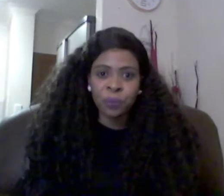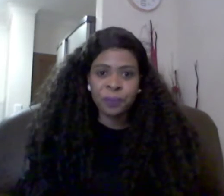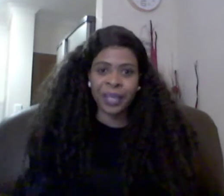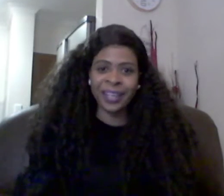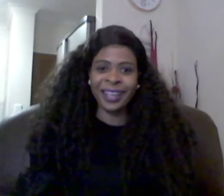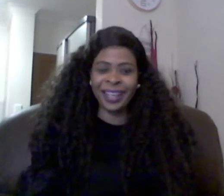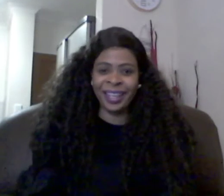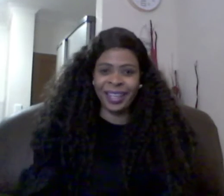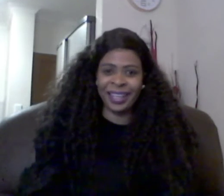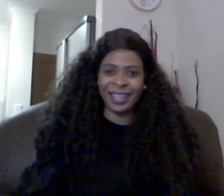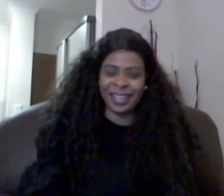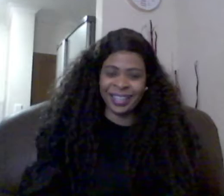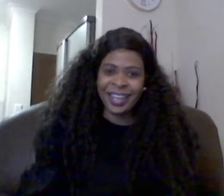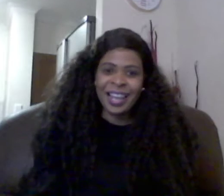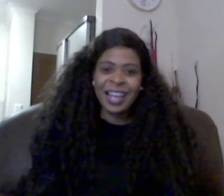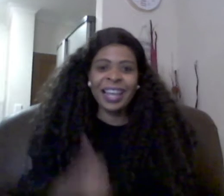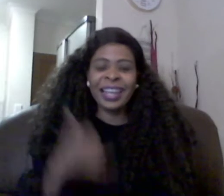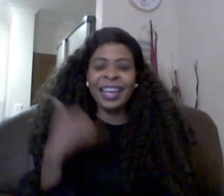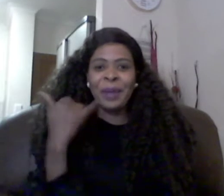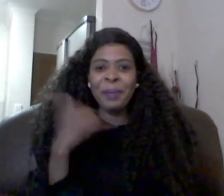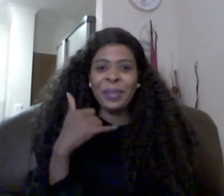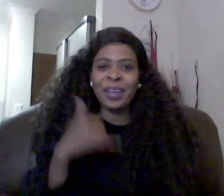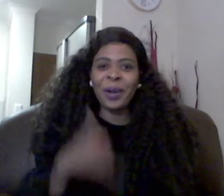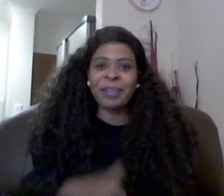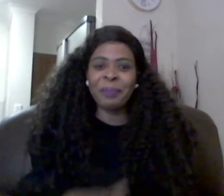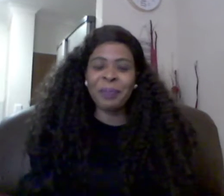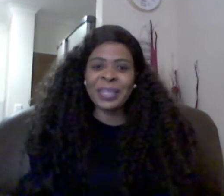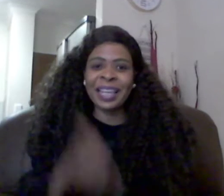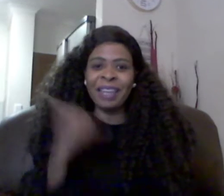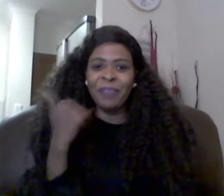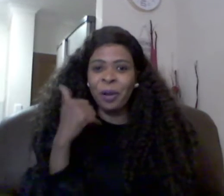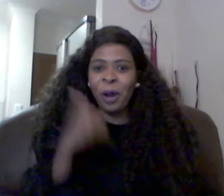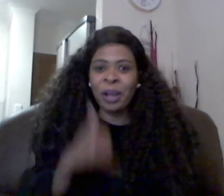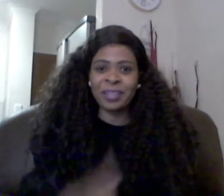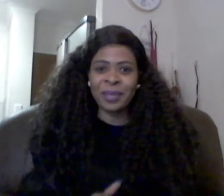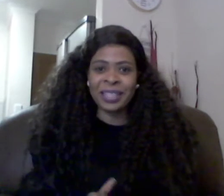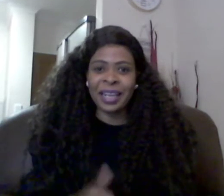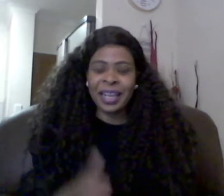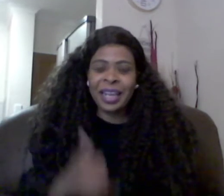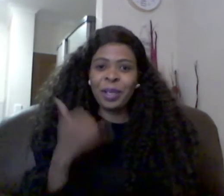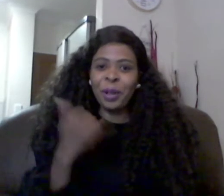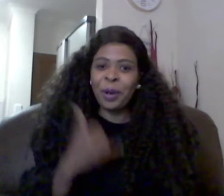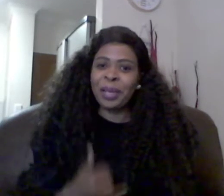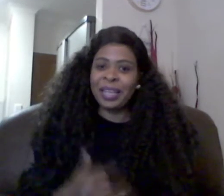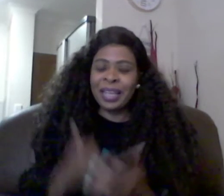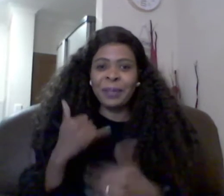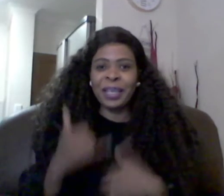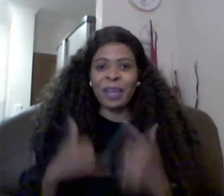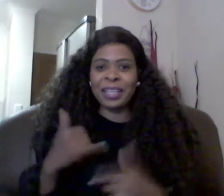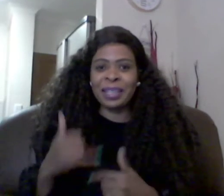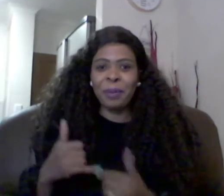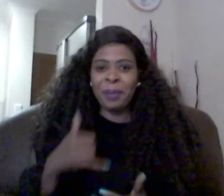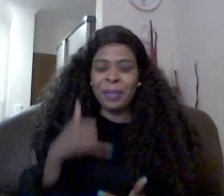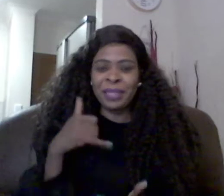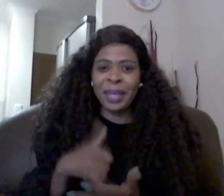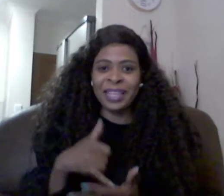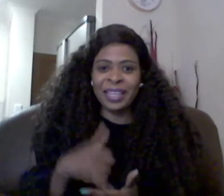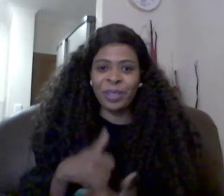and then when pastor given calls it was like you know let me give an example maybe it's monday today